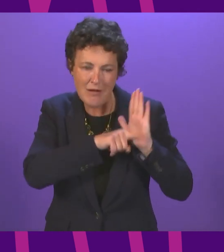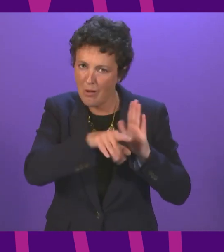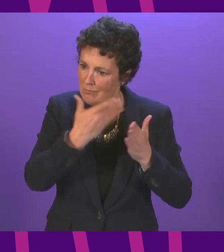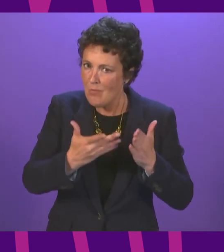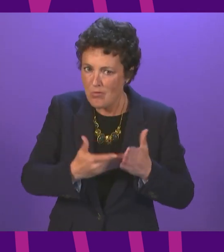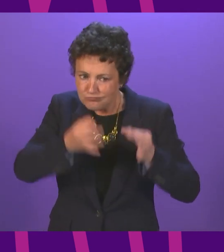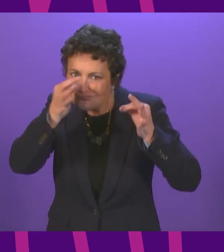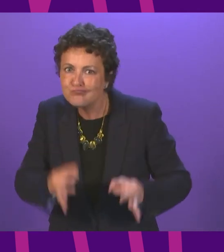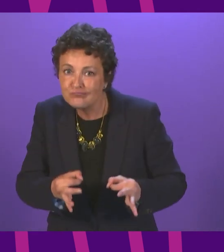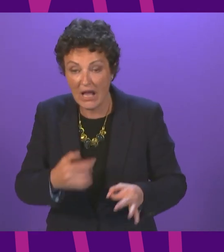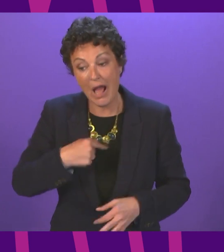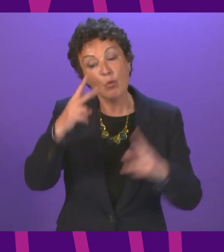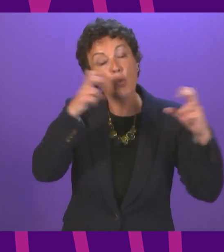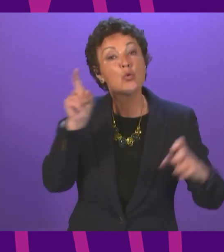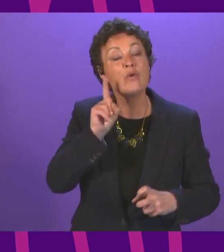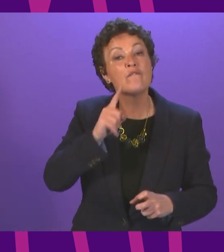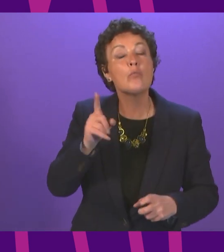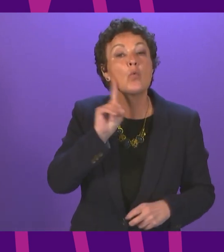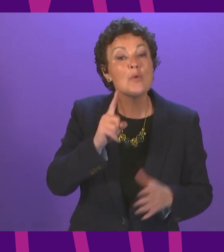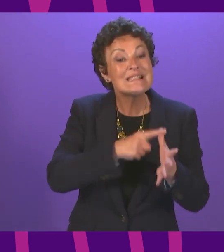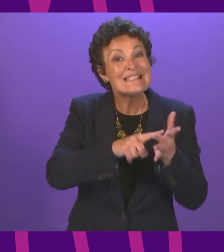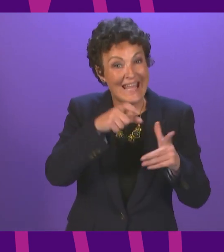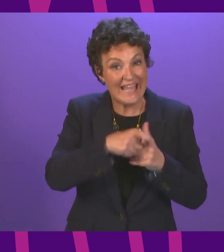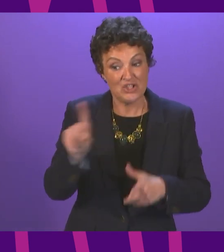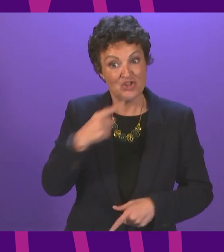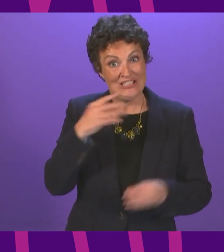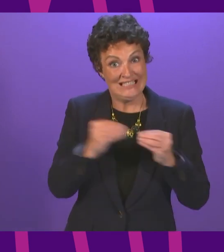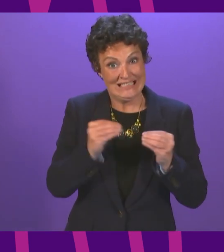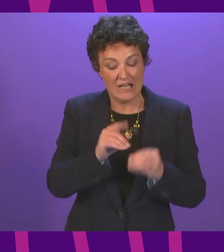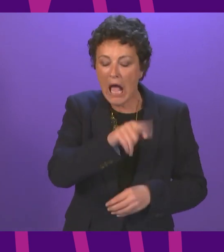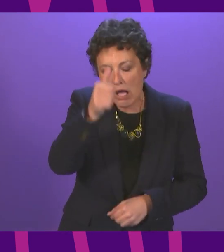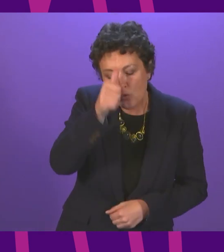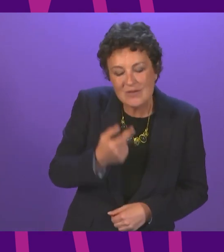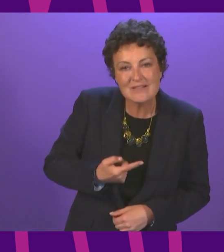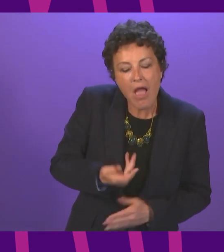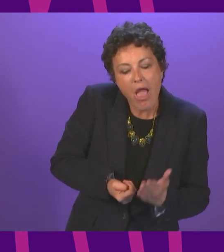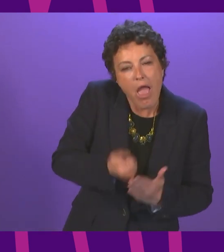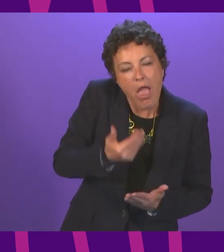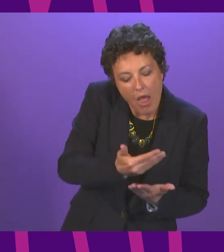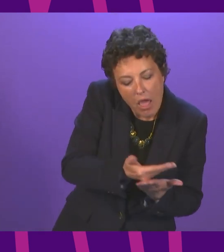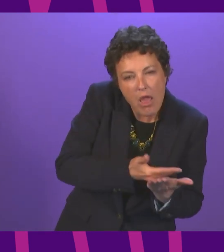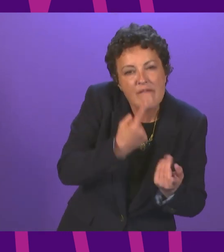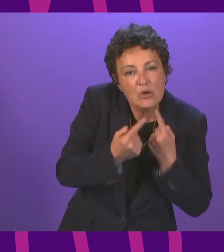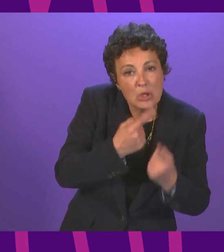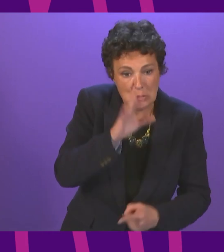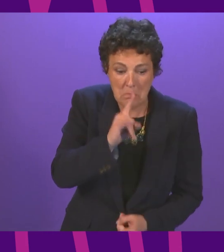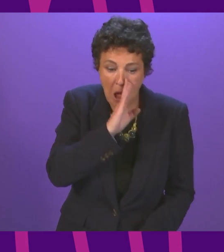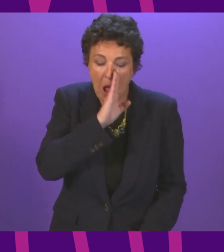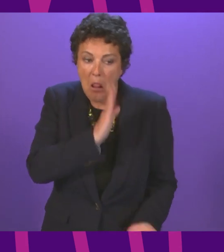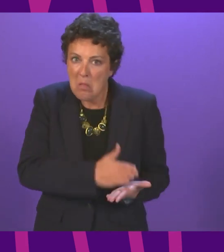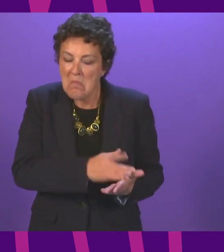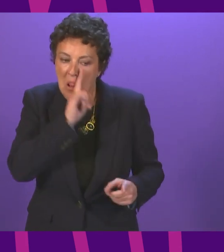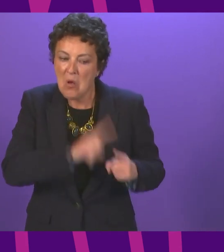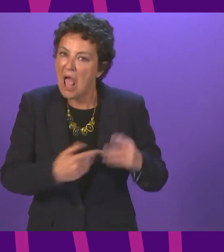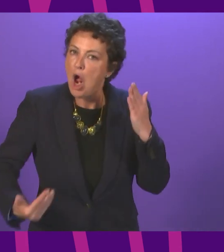Women's Aid, indeed I am quoting her here, although it is very early data, our new domestic abuse law shows signs of living up to its global gold standard